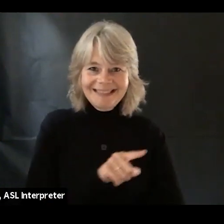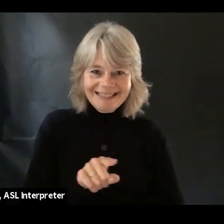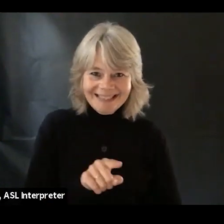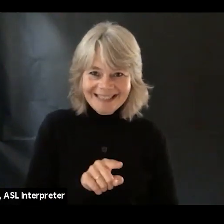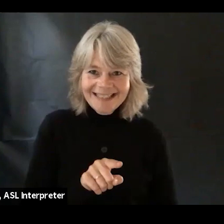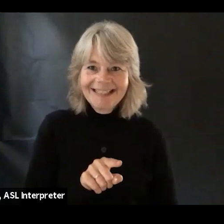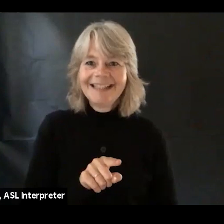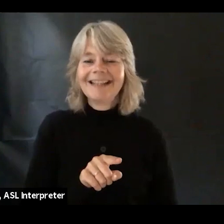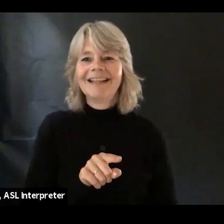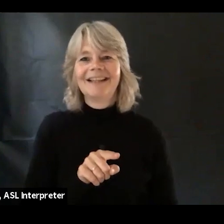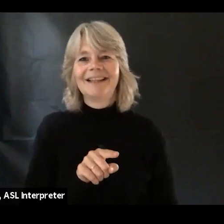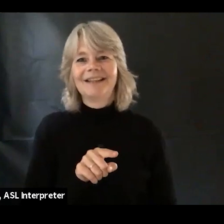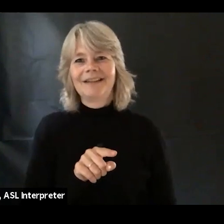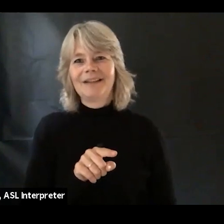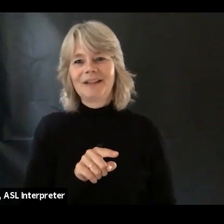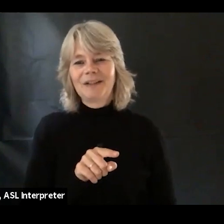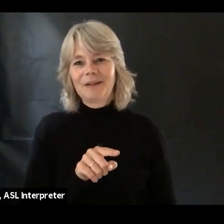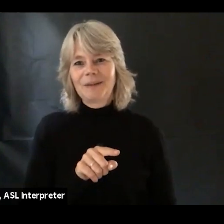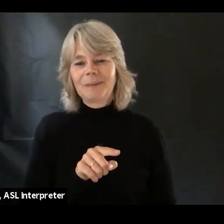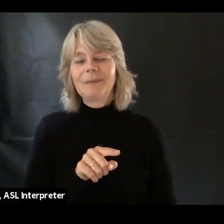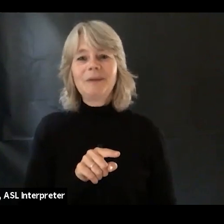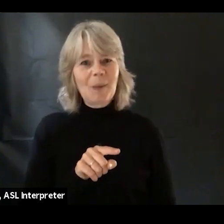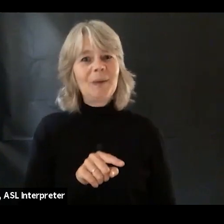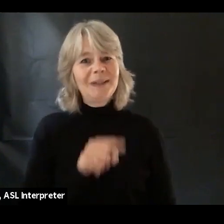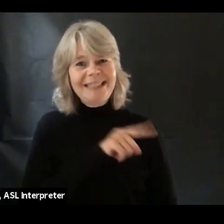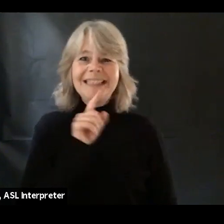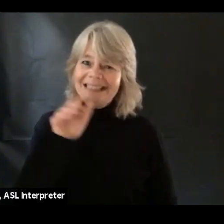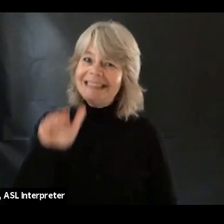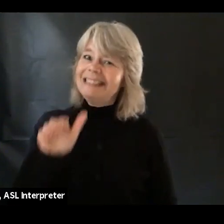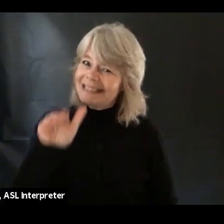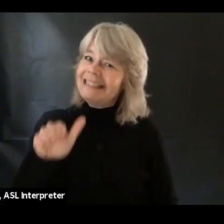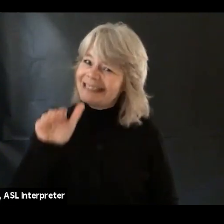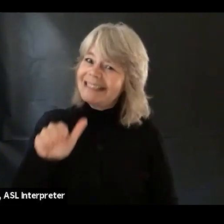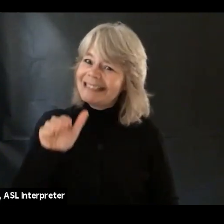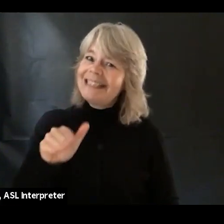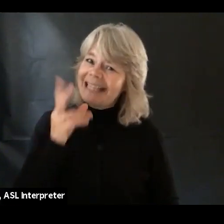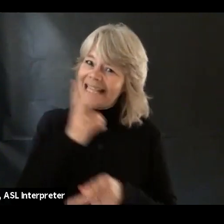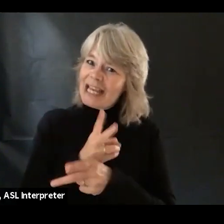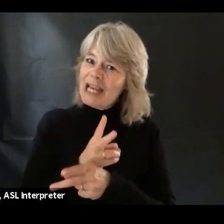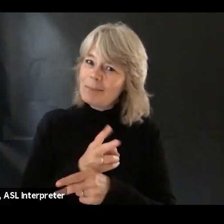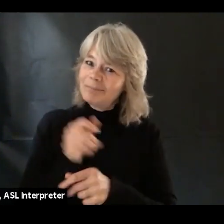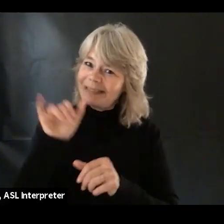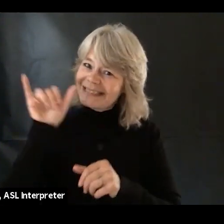insisting that we keep this picture in for worship